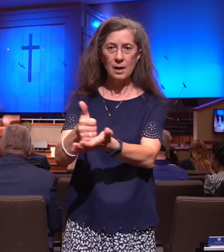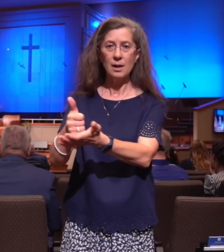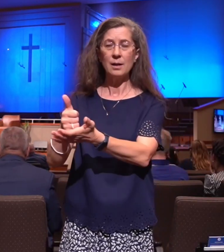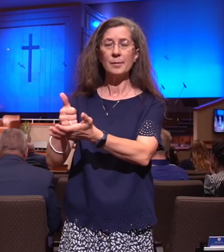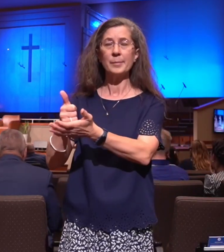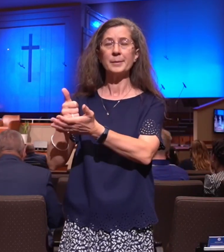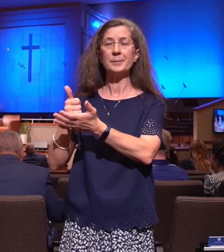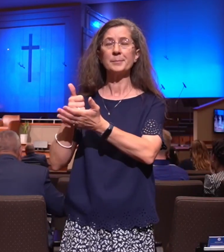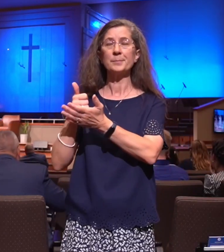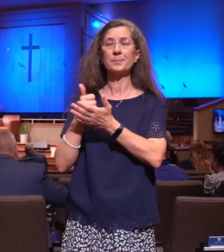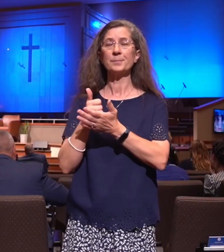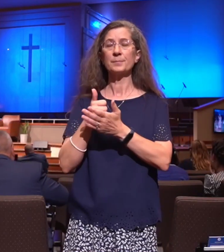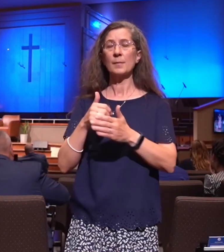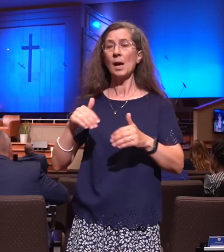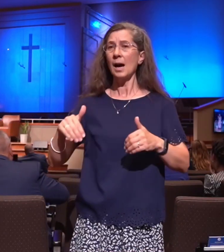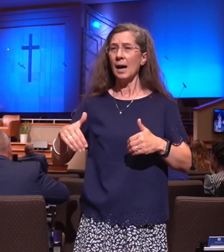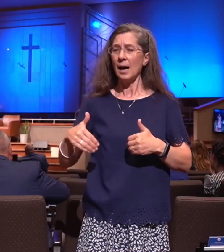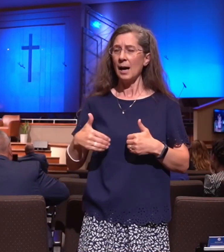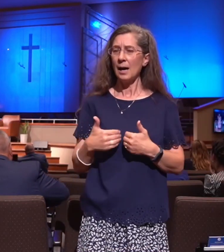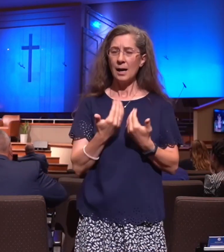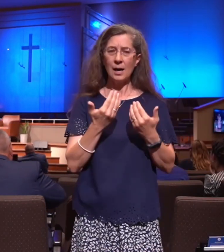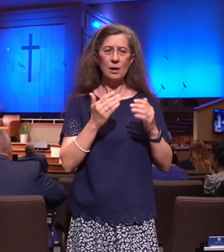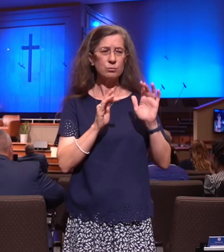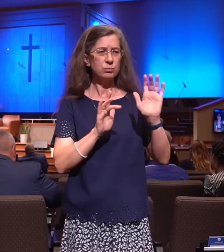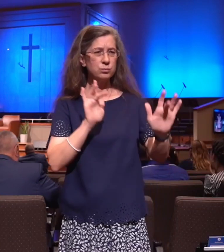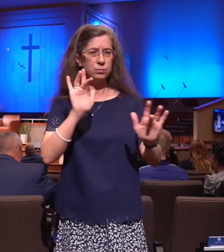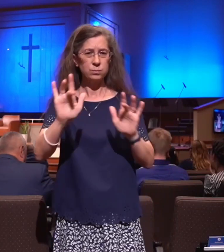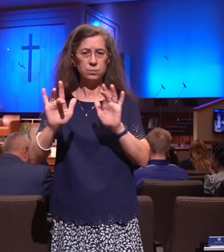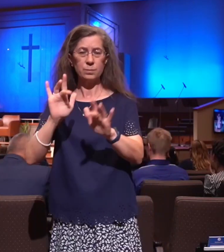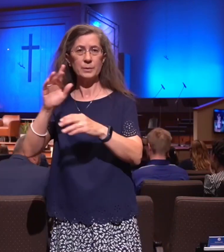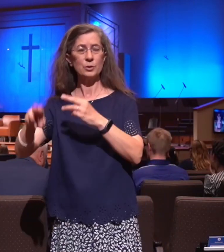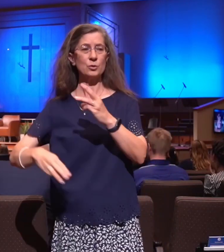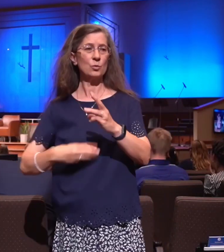How can we reach a world we never touch?